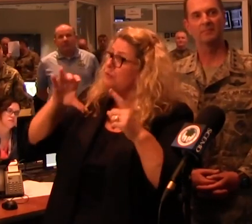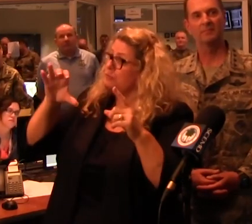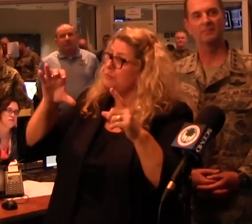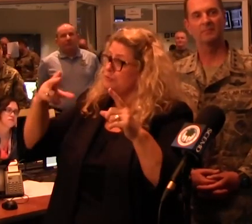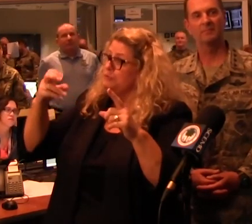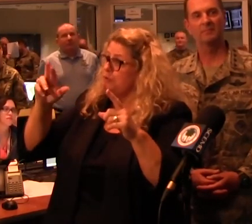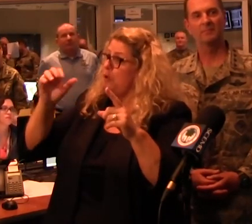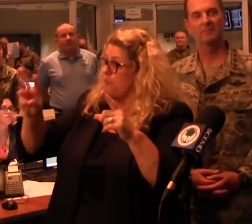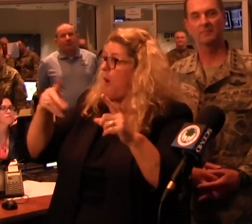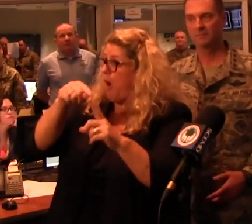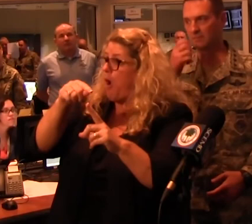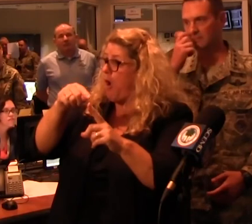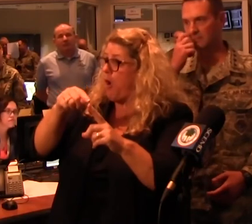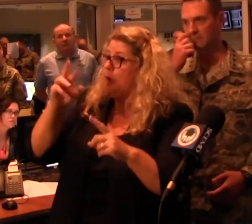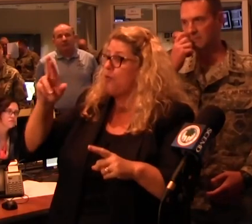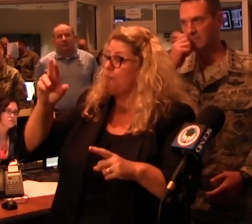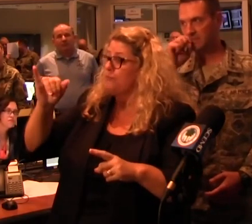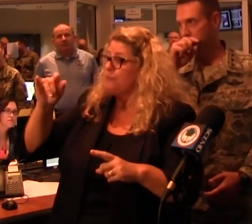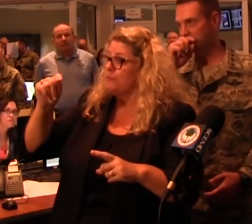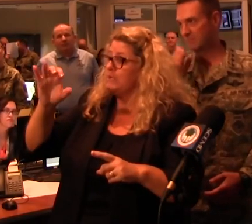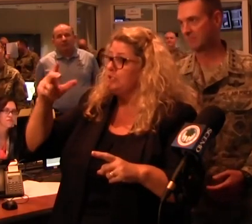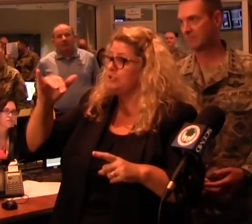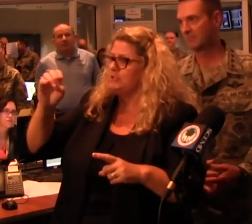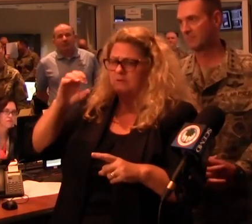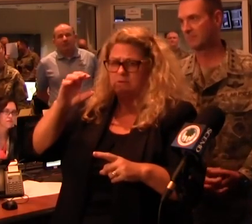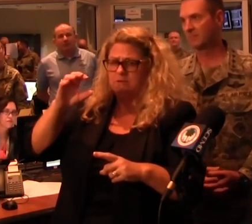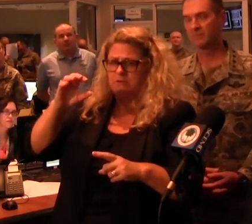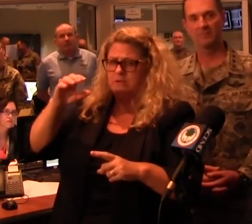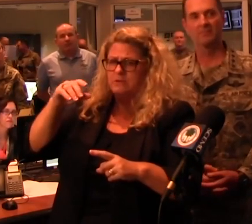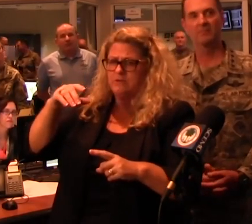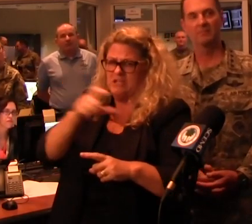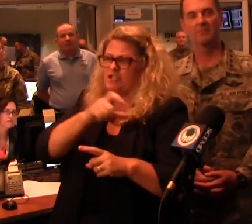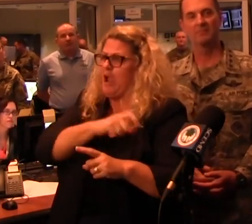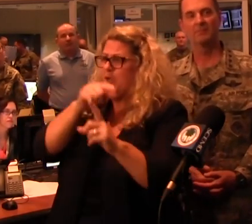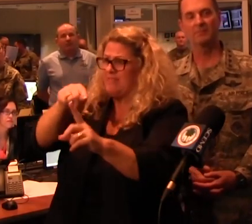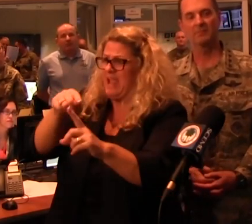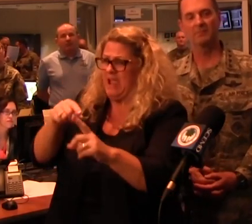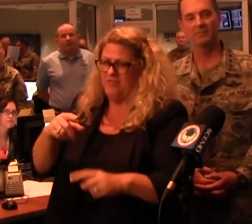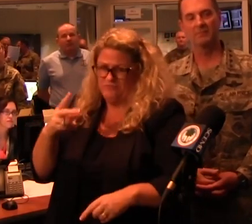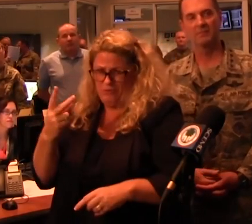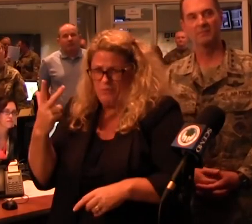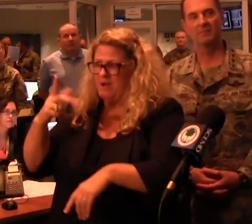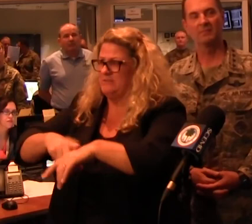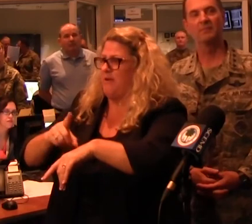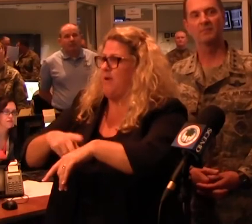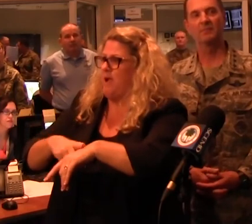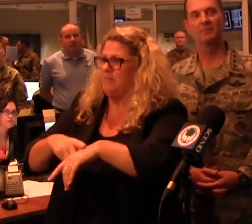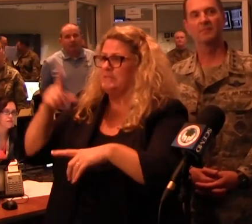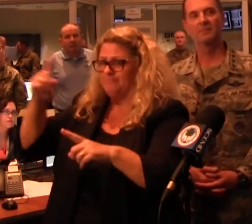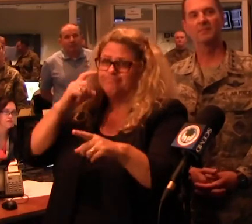I think Representative Richey Yall, the sheriff, I think three times just in the last couple of days. So there's constant